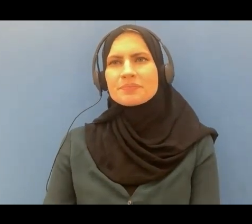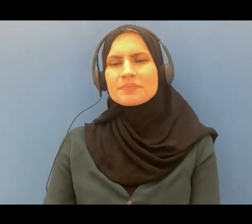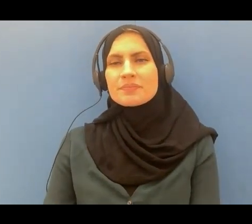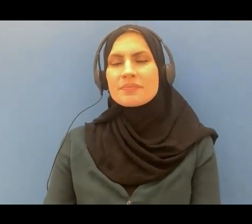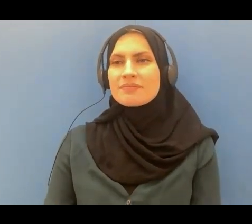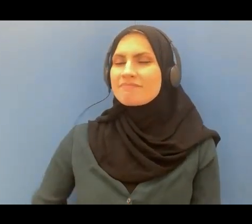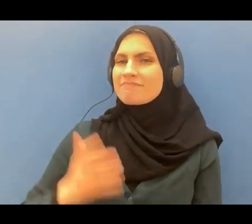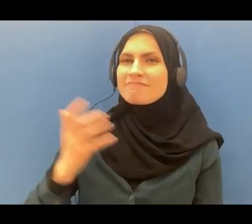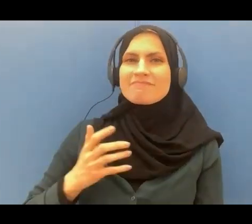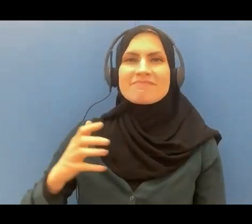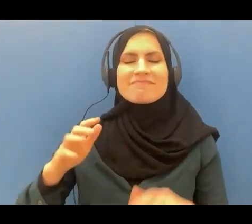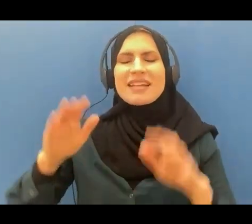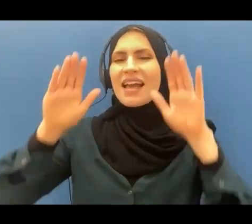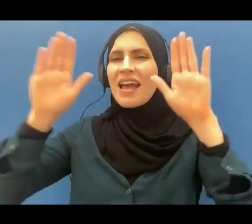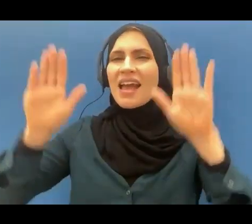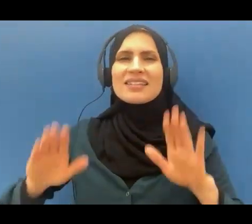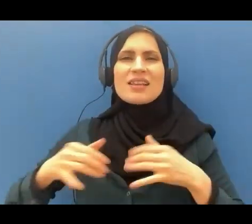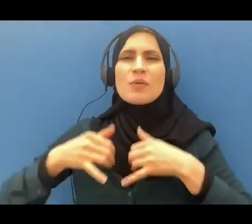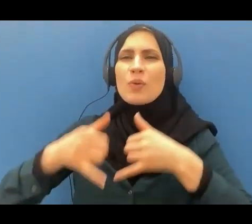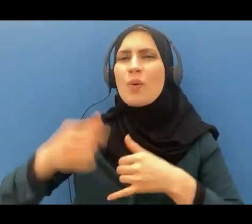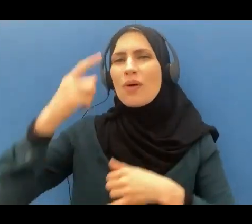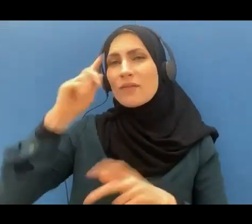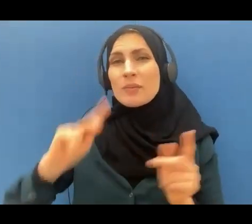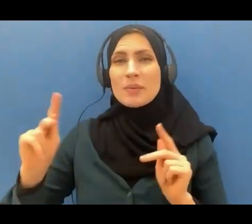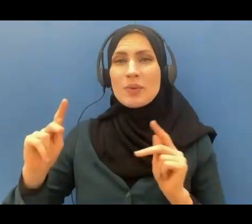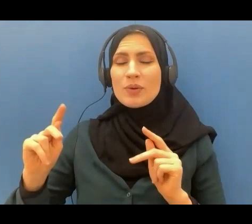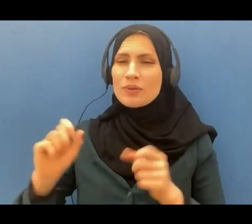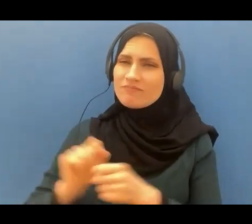reward for the beautiful workers this is